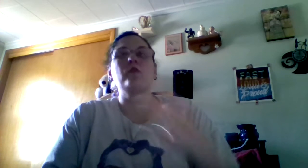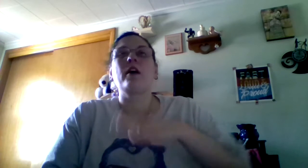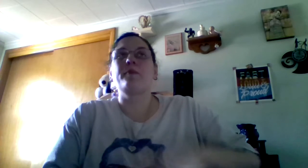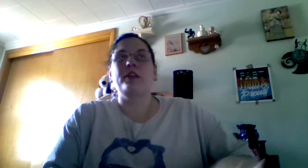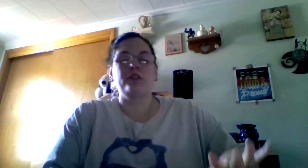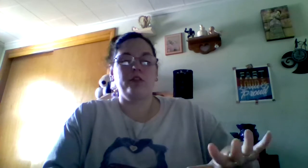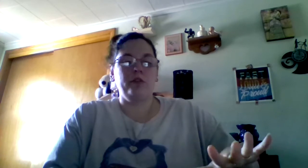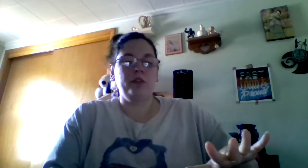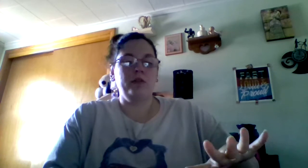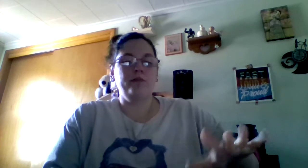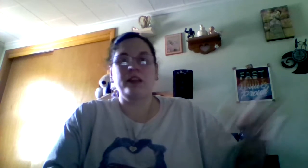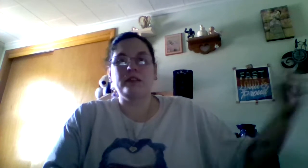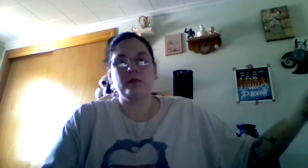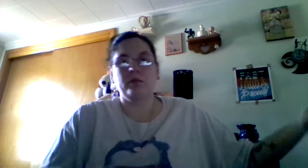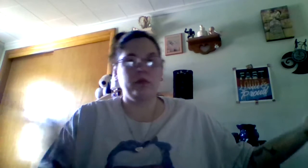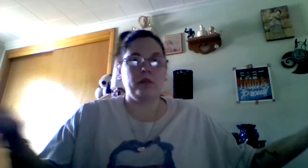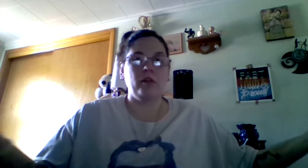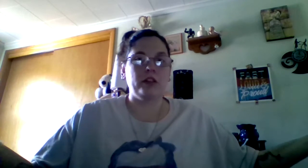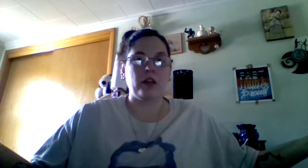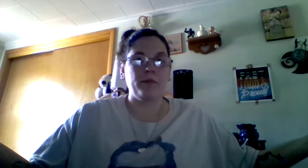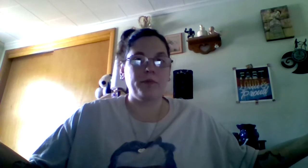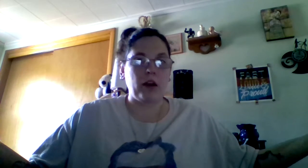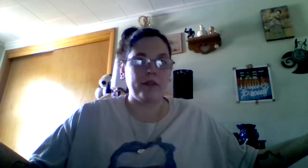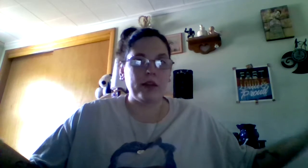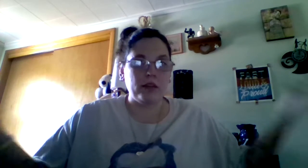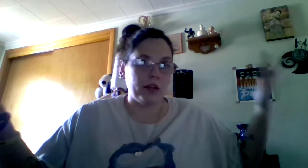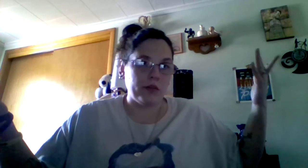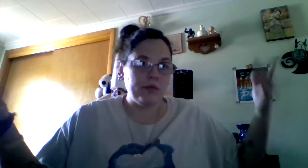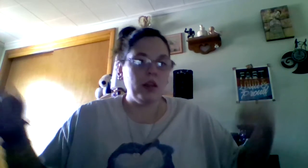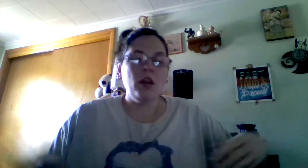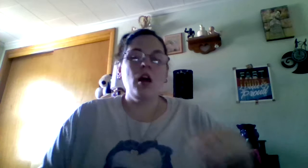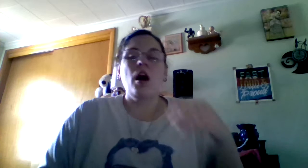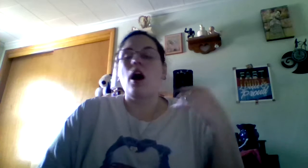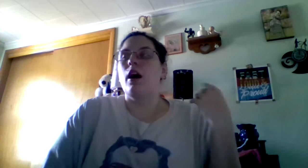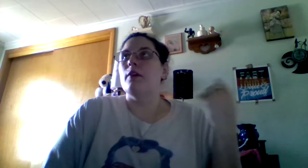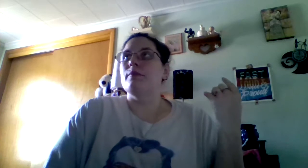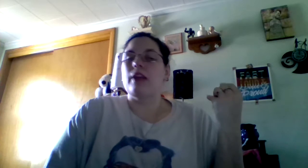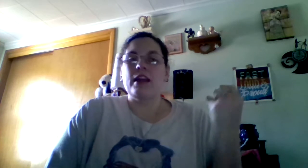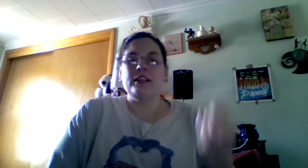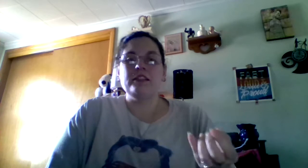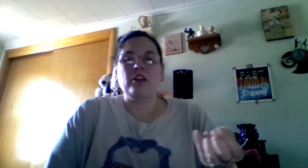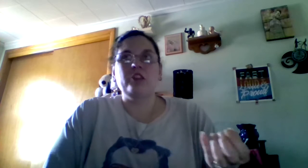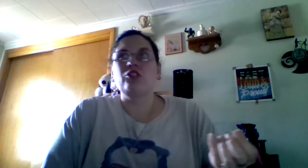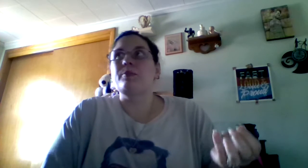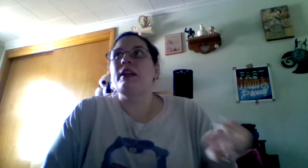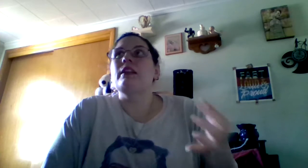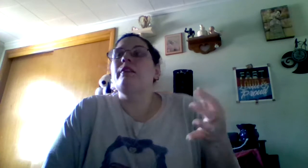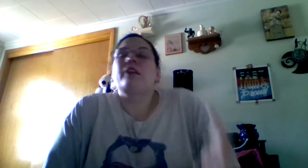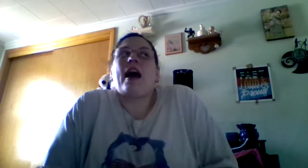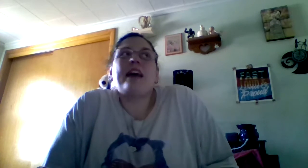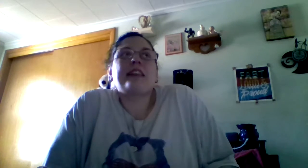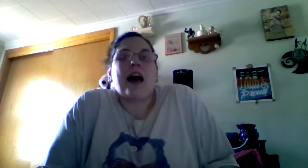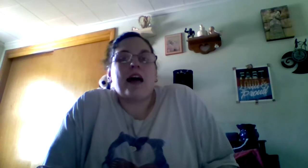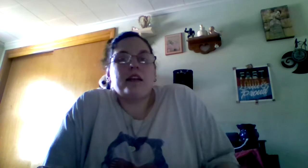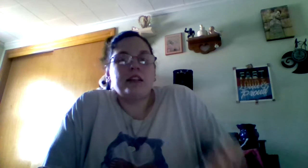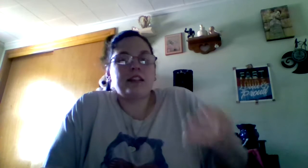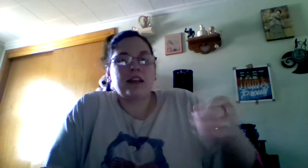what I'd been through, because, well, it's not private, you know. Um, and he started just being an asshat. He's like,